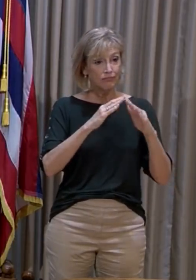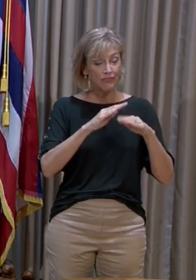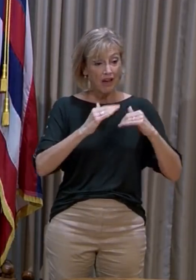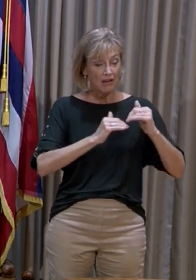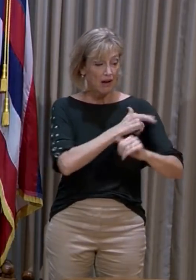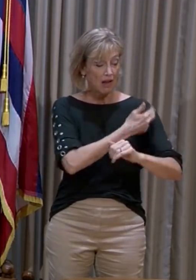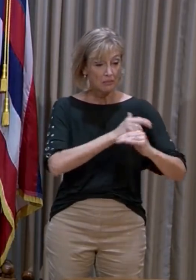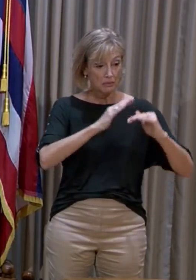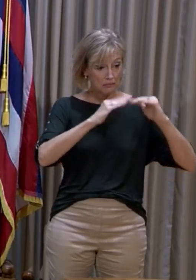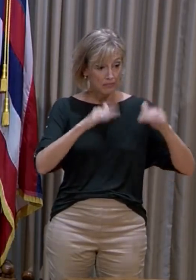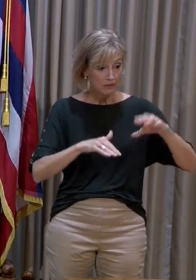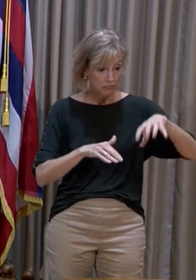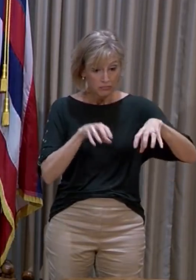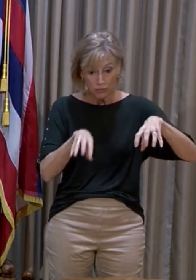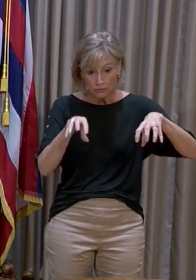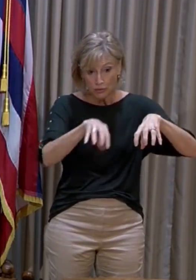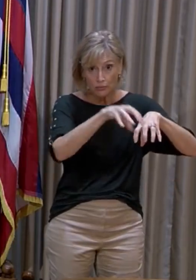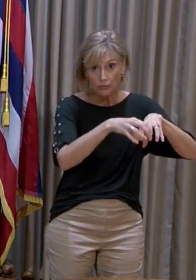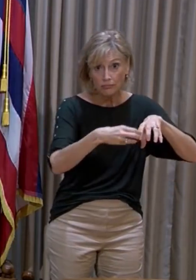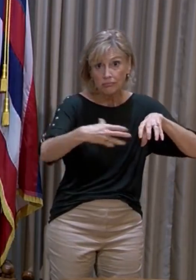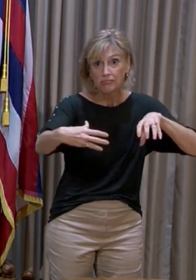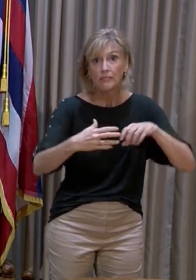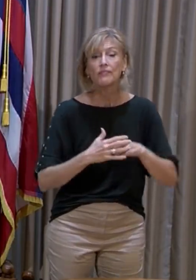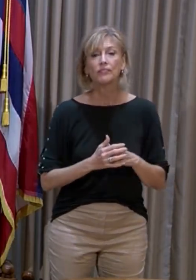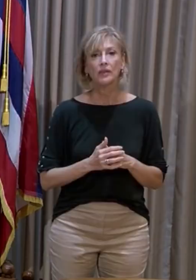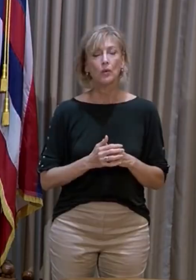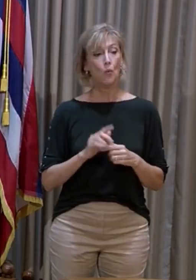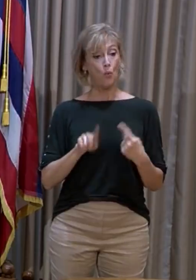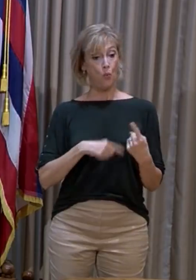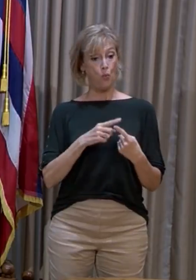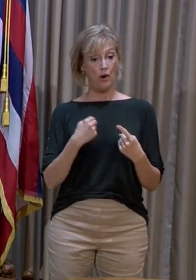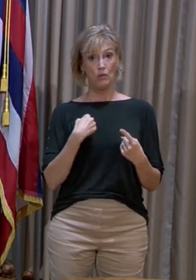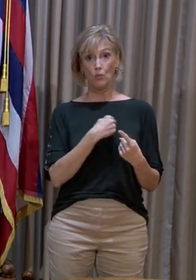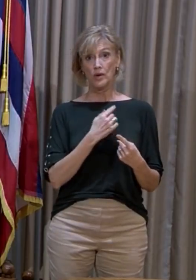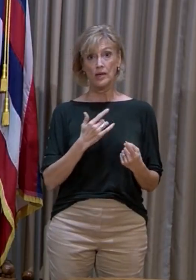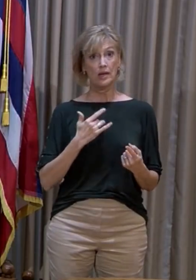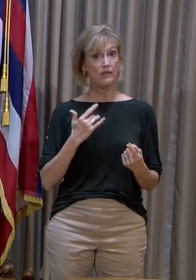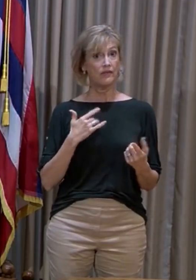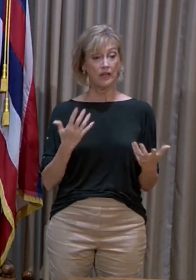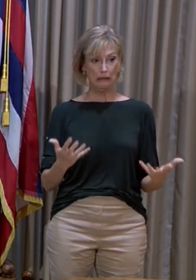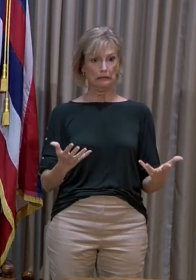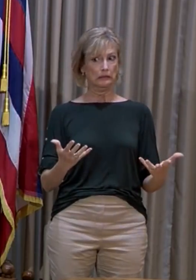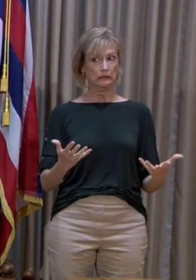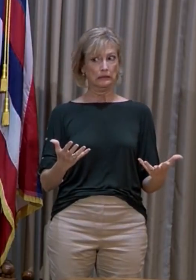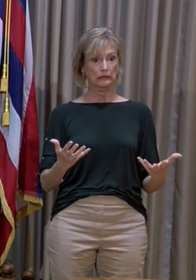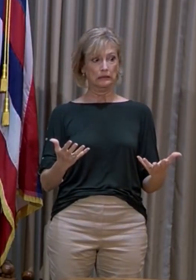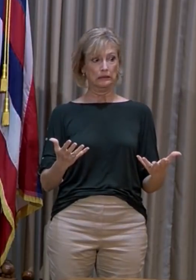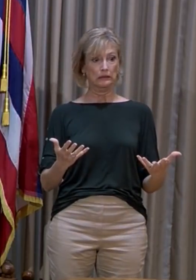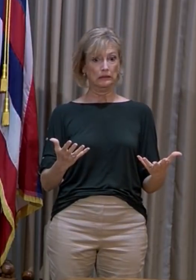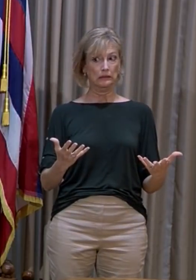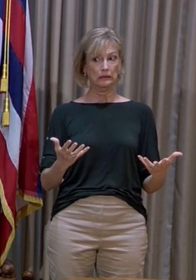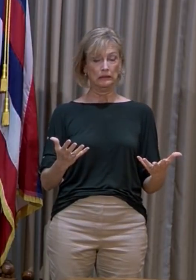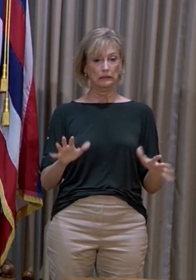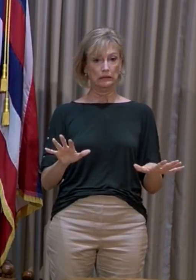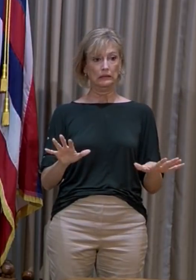at the point that we feel that we don't have any other